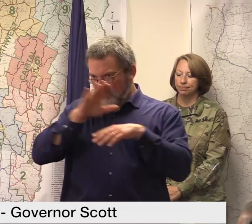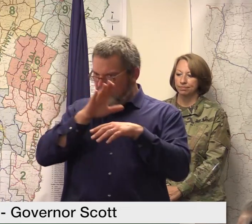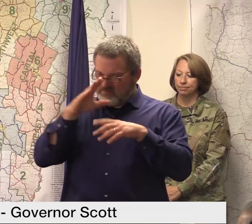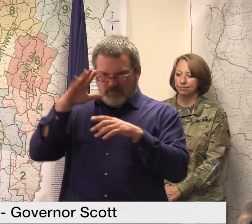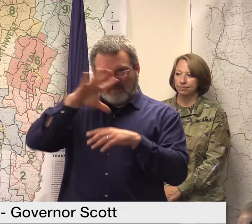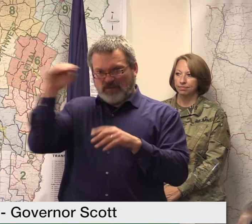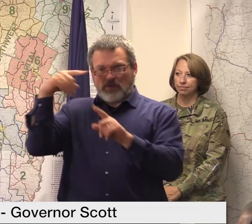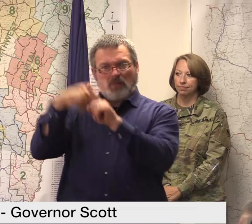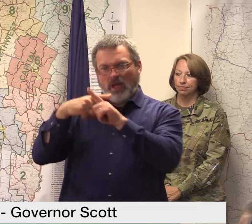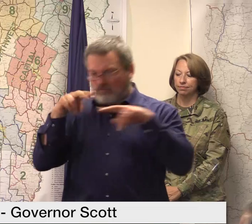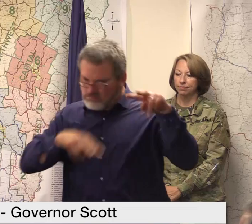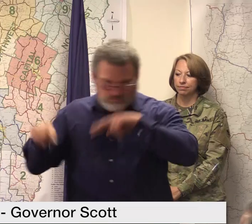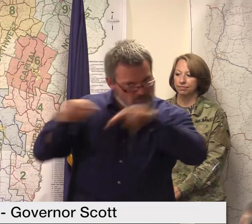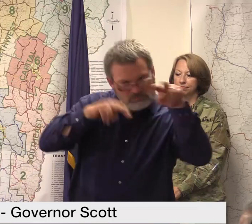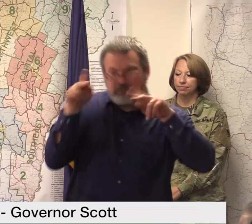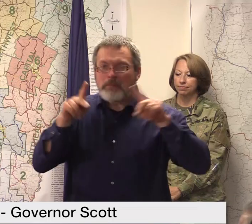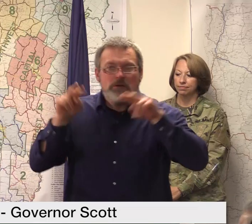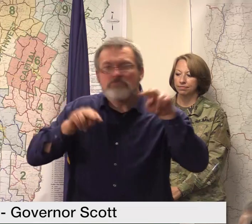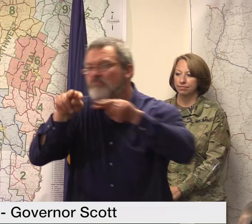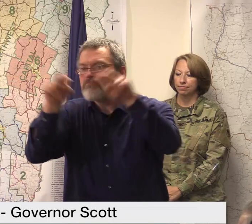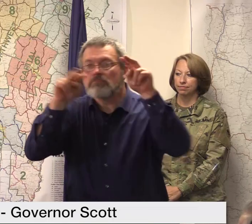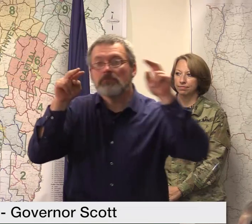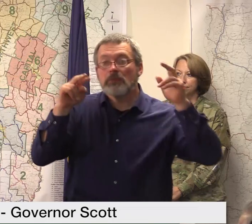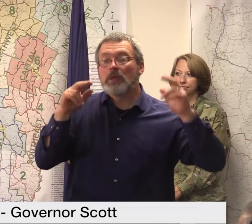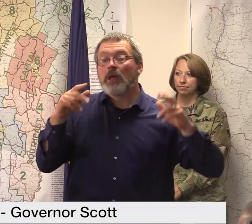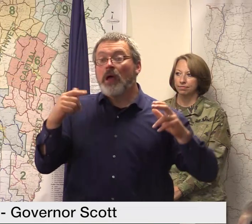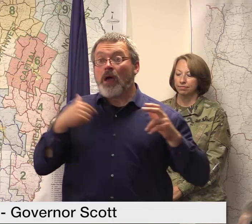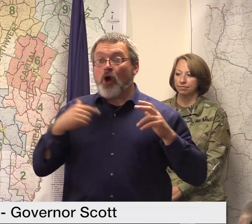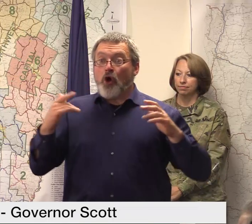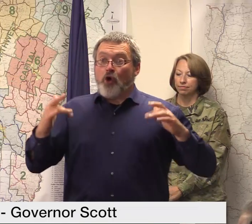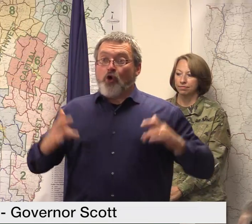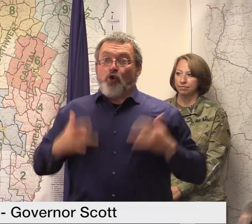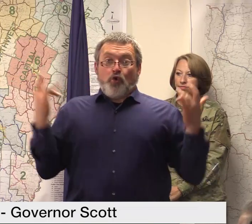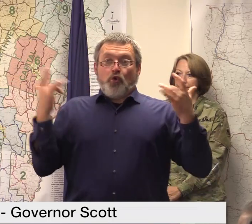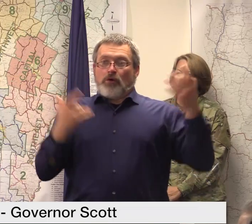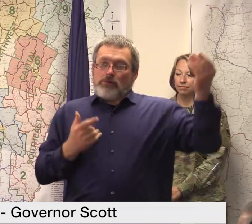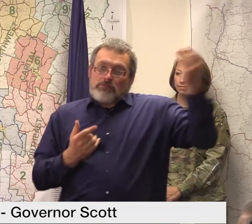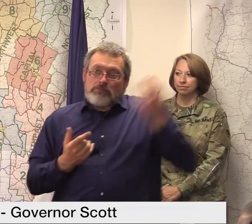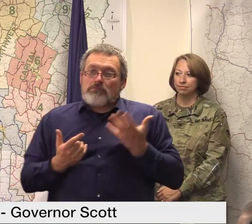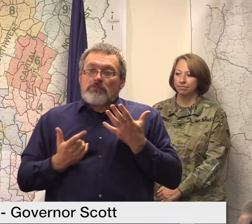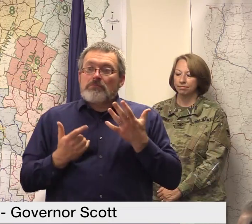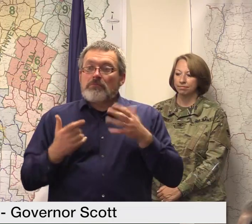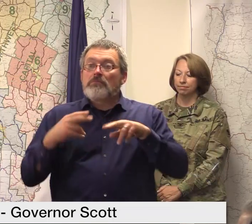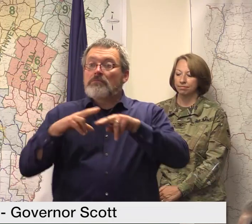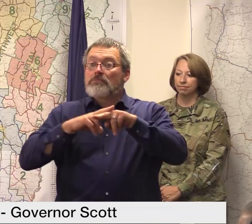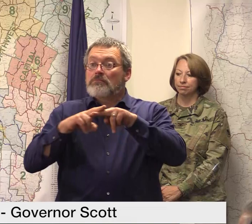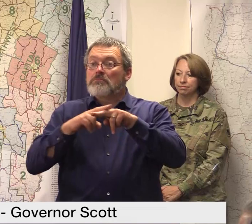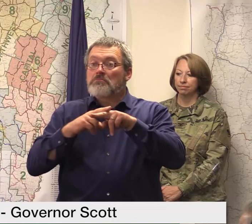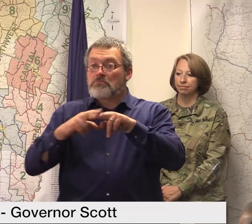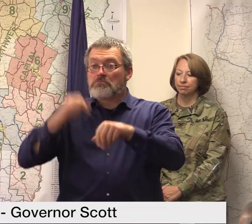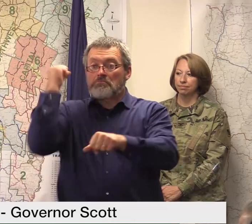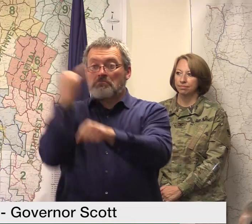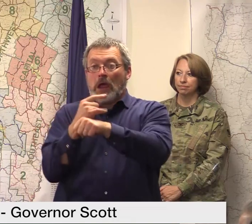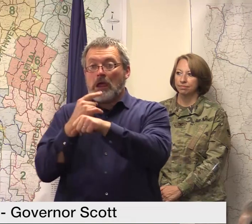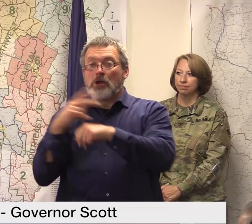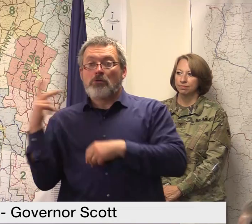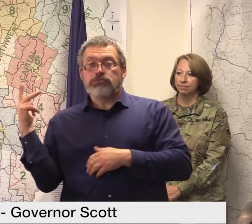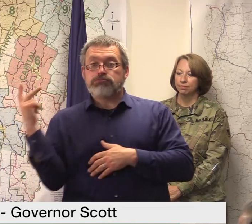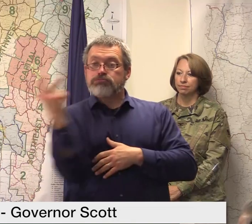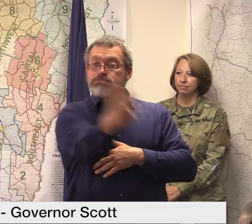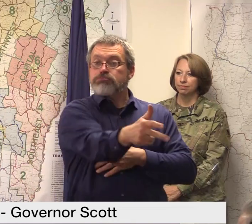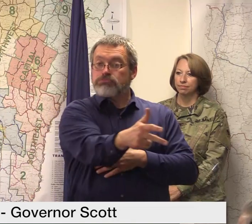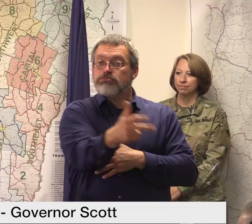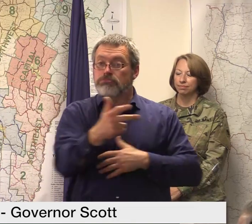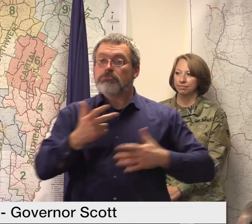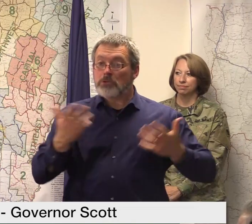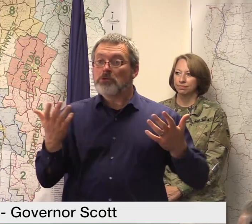that as of 10 30 this morning an engine made it from montpelier junction to the roundabout by mcgee ford there were some rail cars that